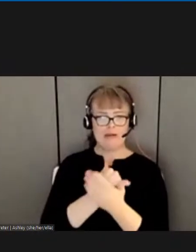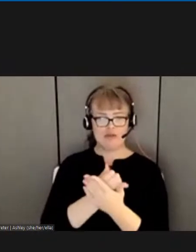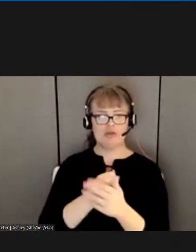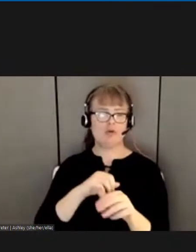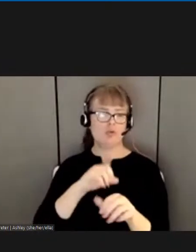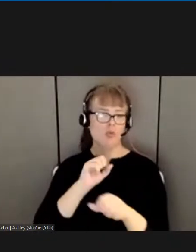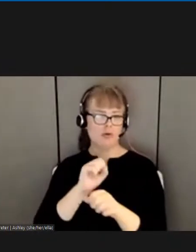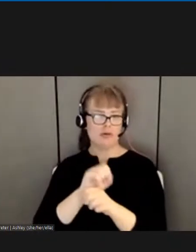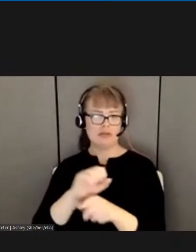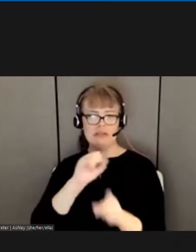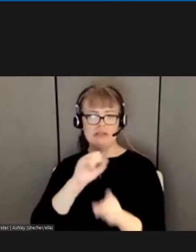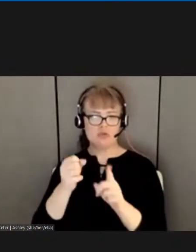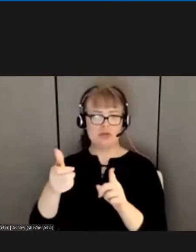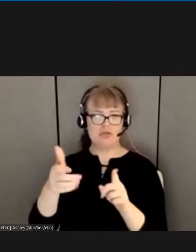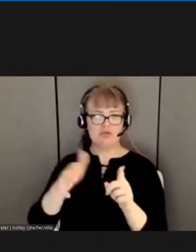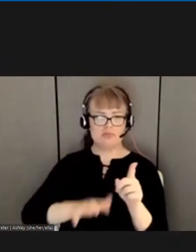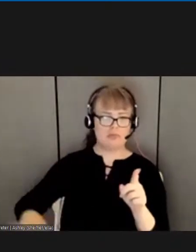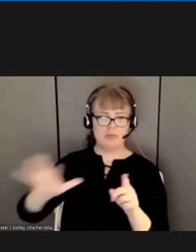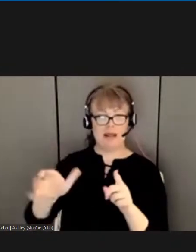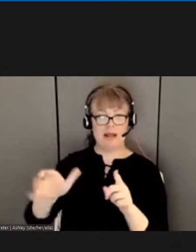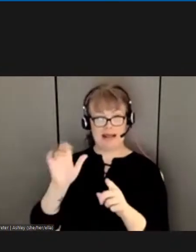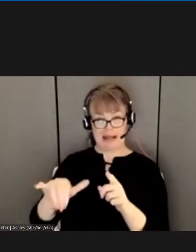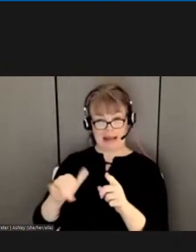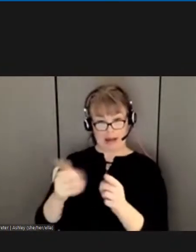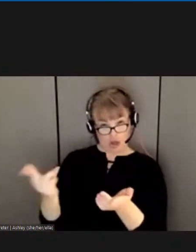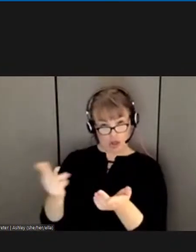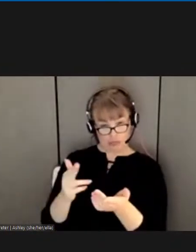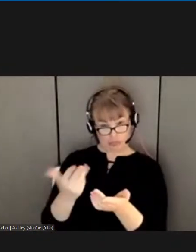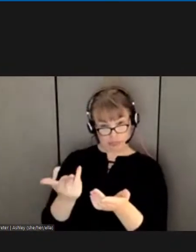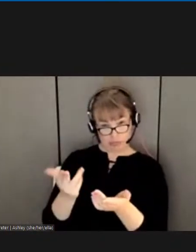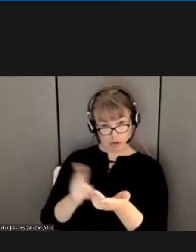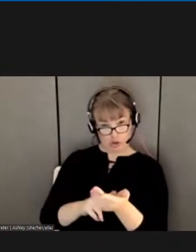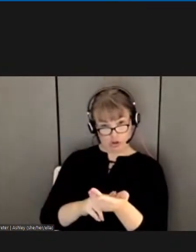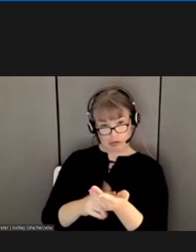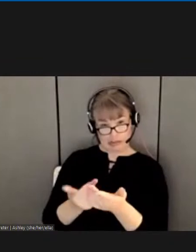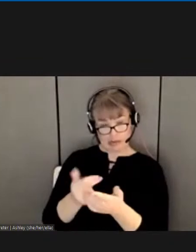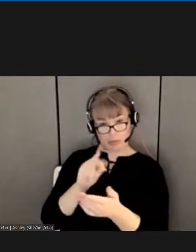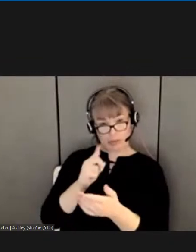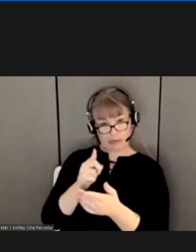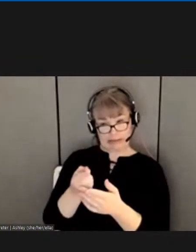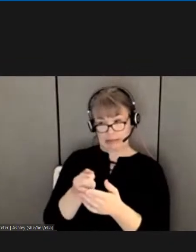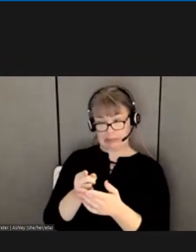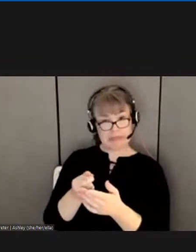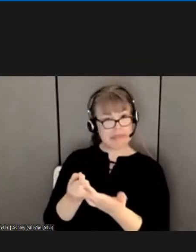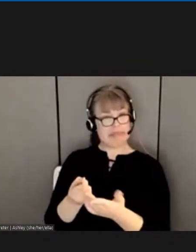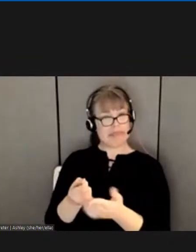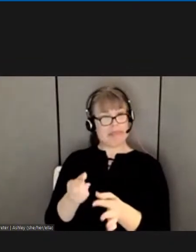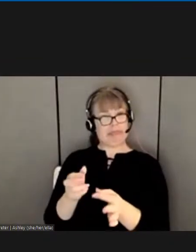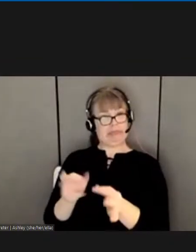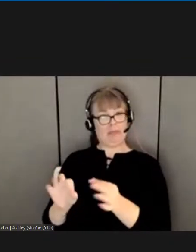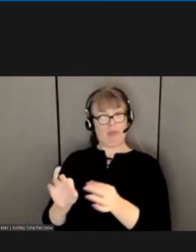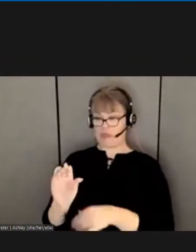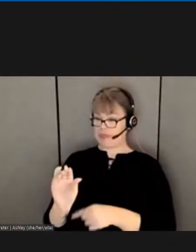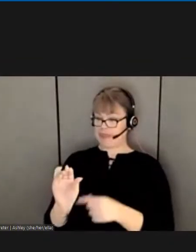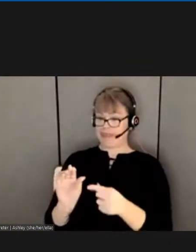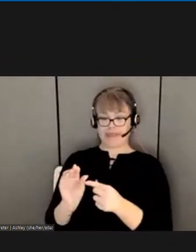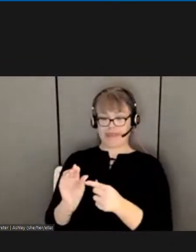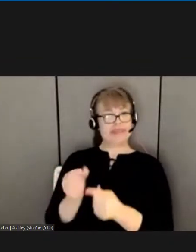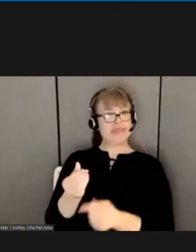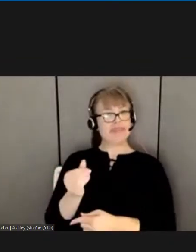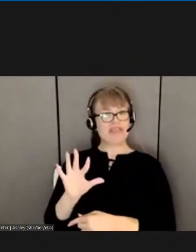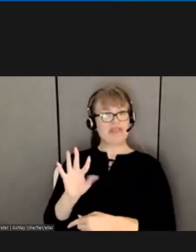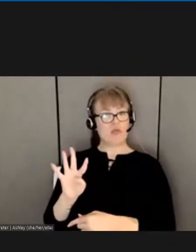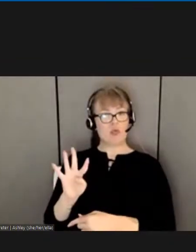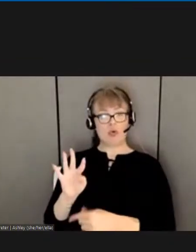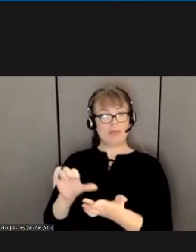total pages. That was it. Don't believe me, research for yourself.